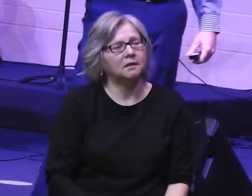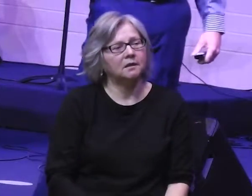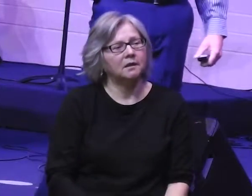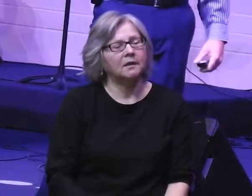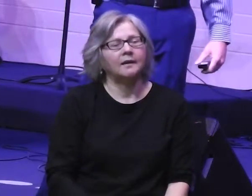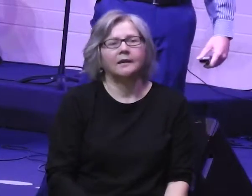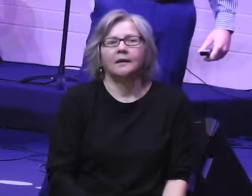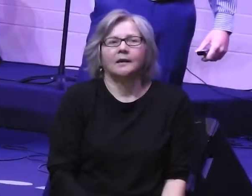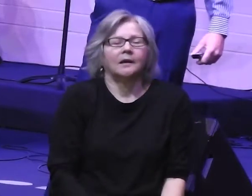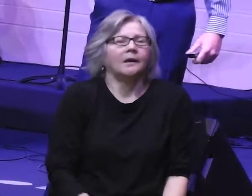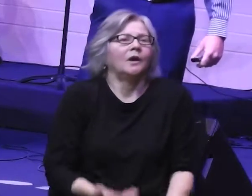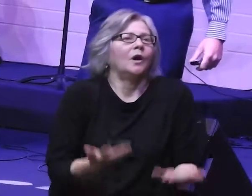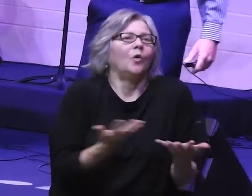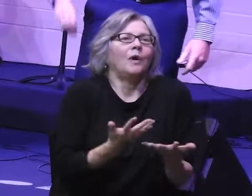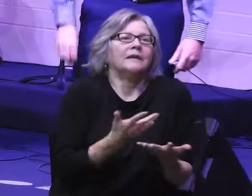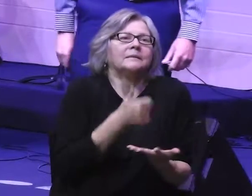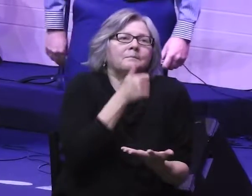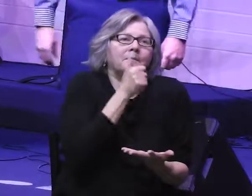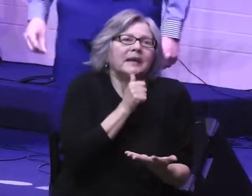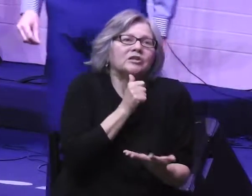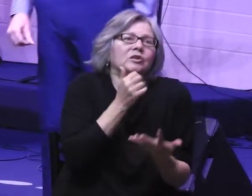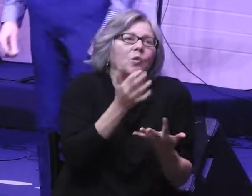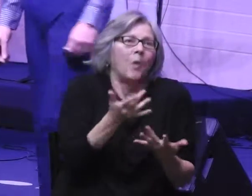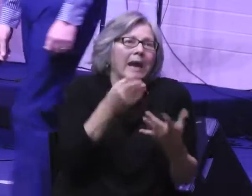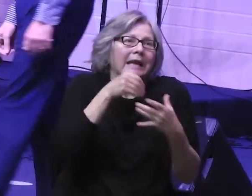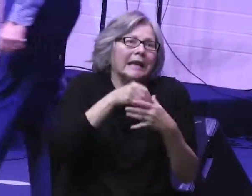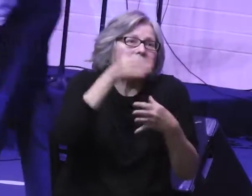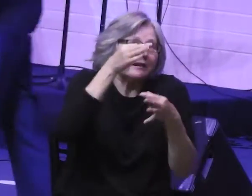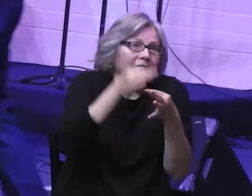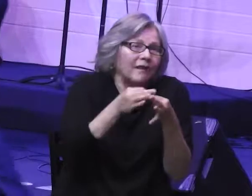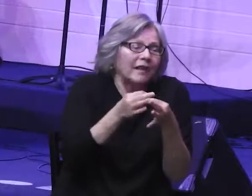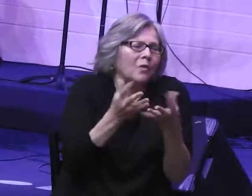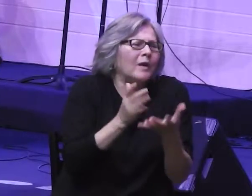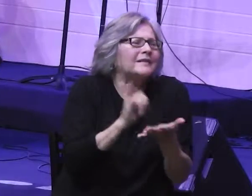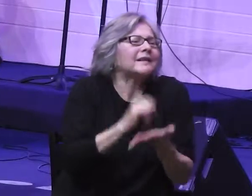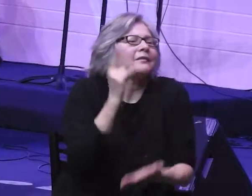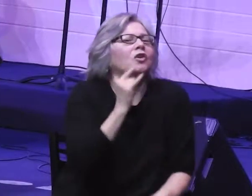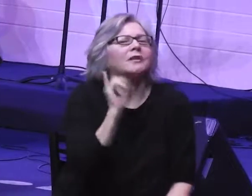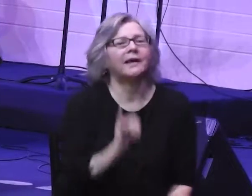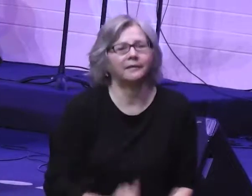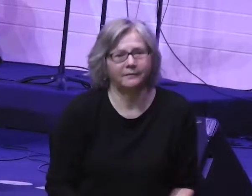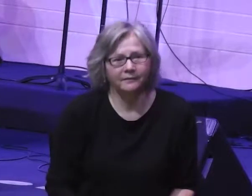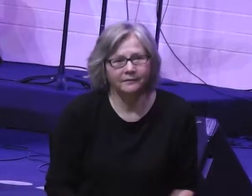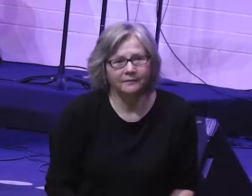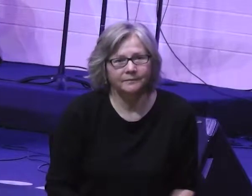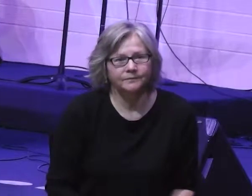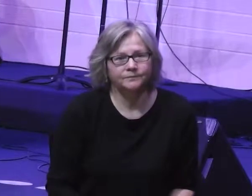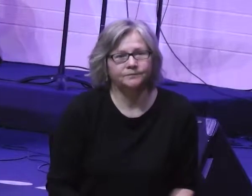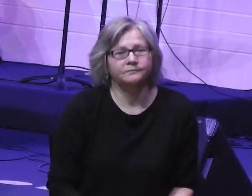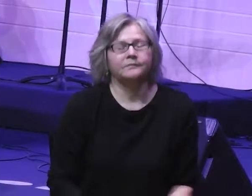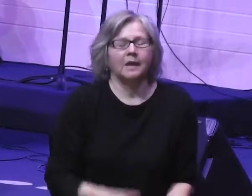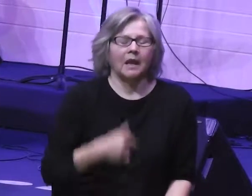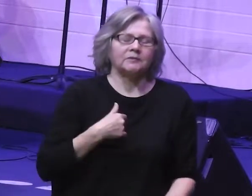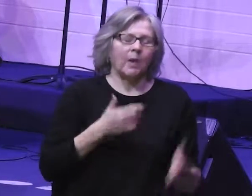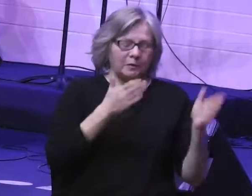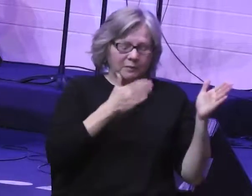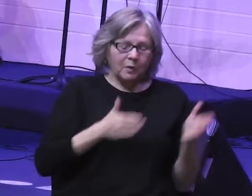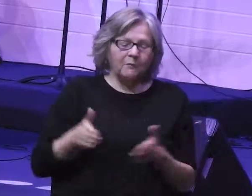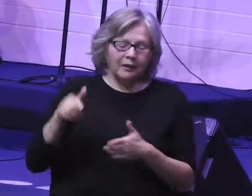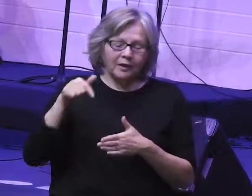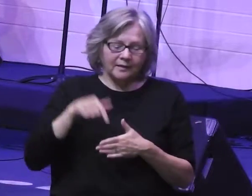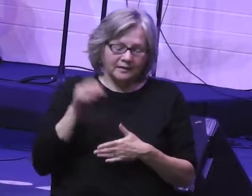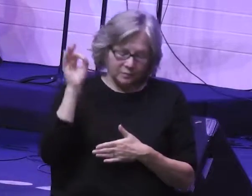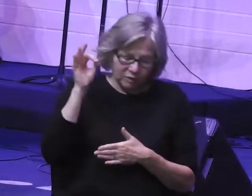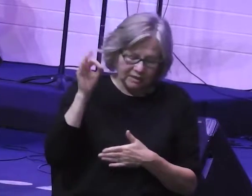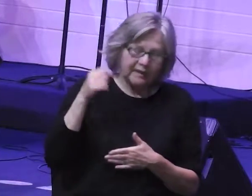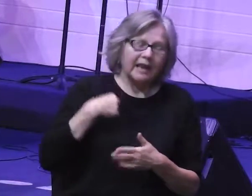patient waiting in faith look like? And as I thought about that question as I was preparing